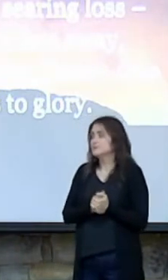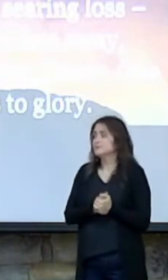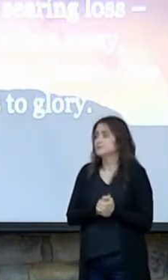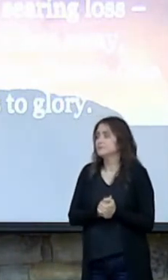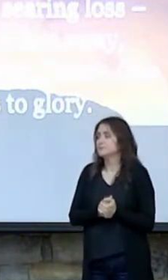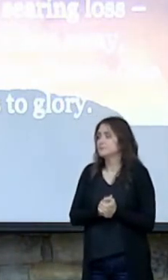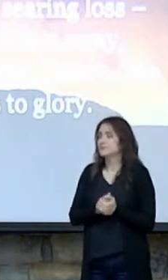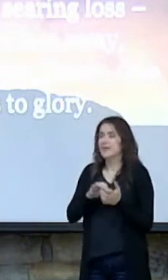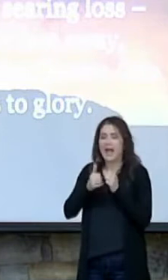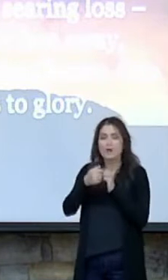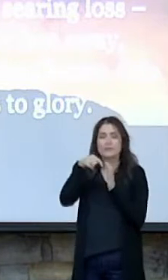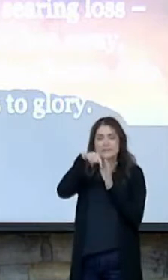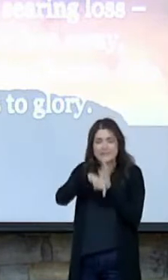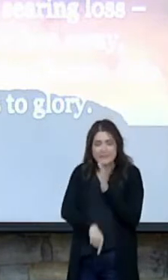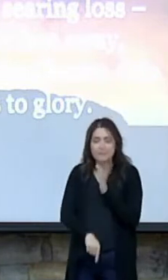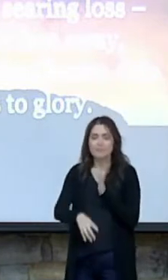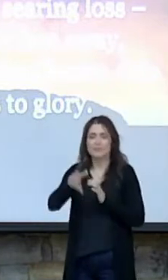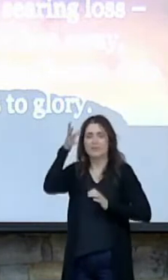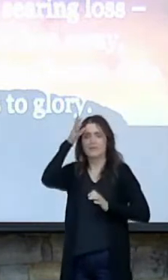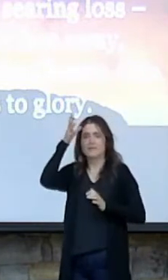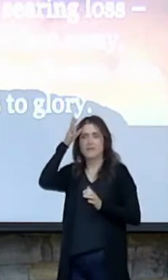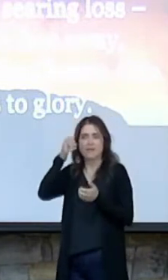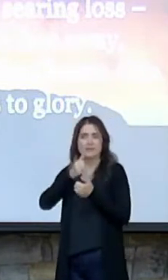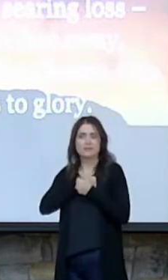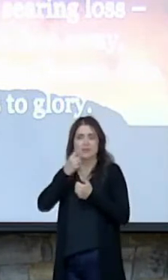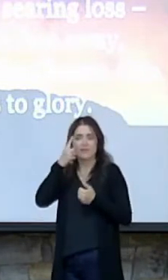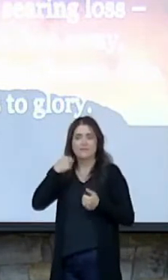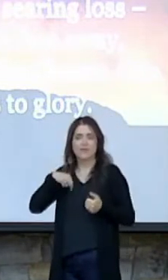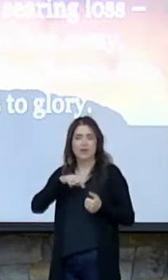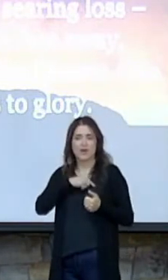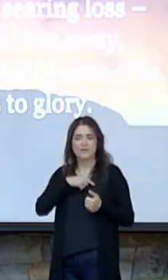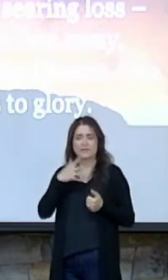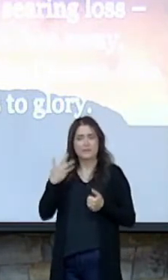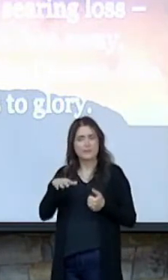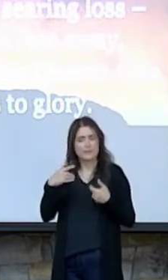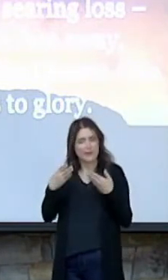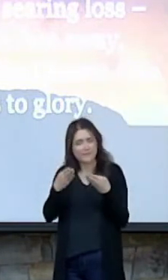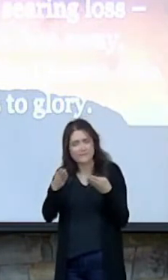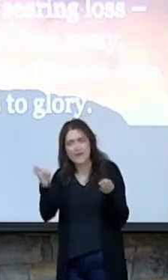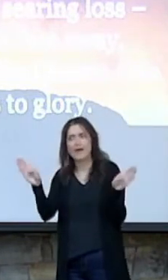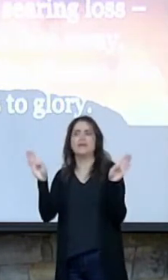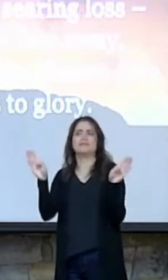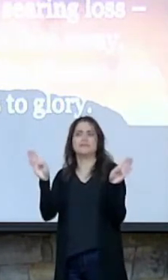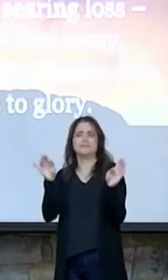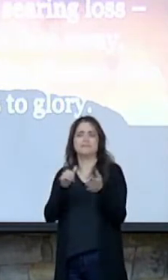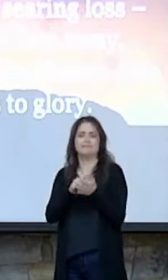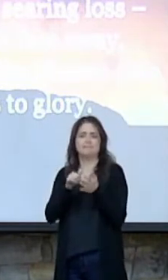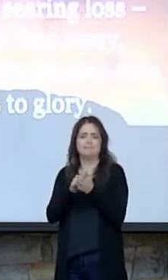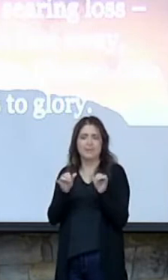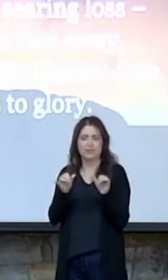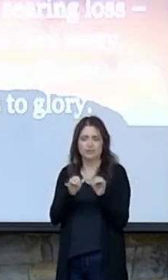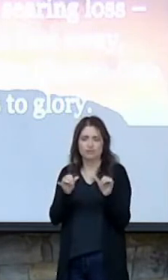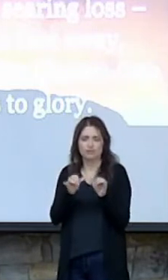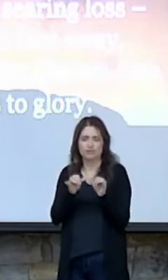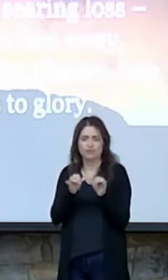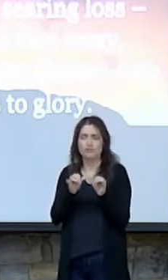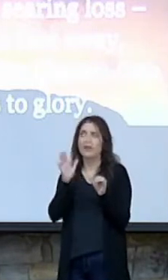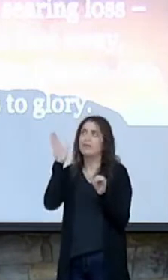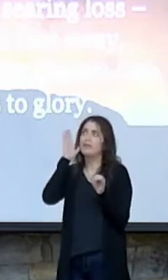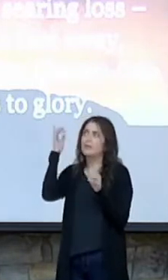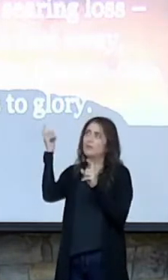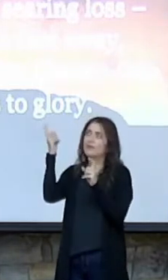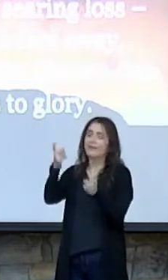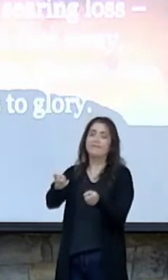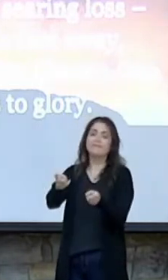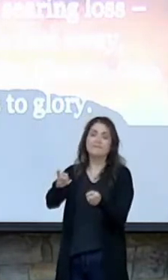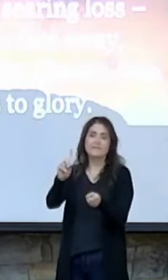how deep the Father's love for us, how vast beyond all measure, that He should give His only Son